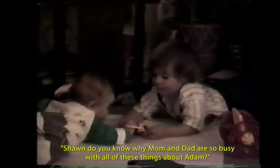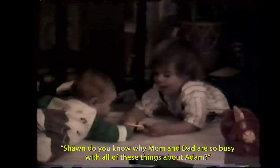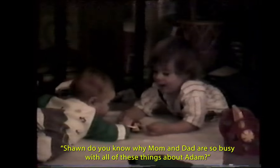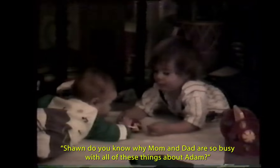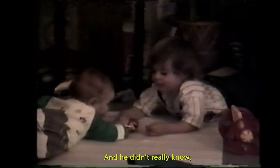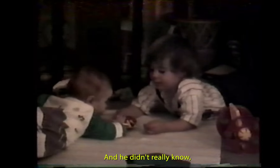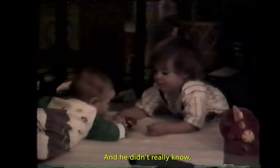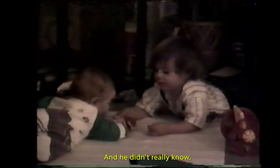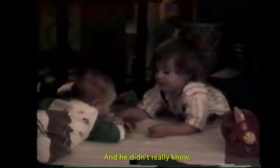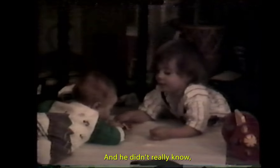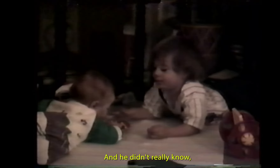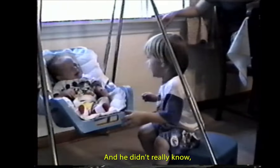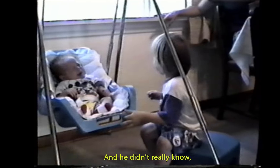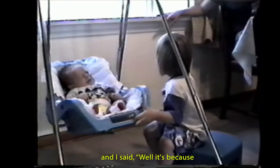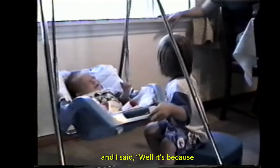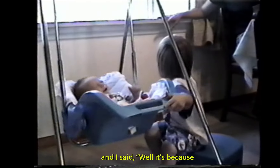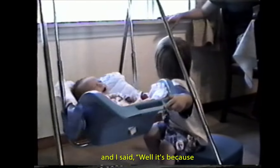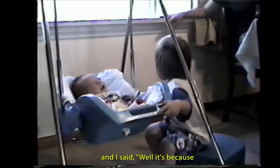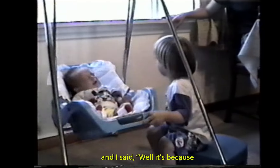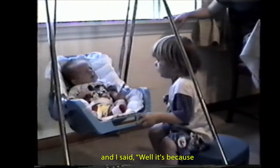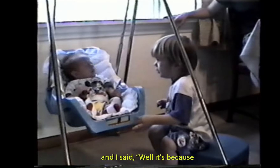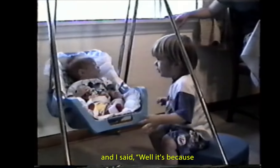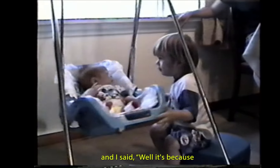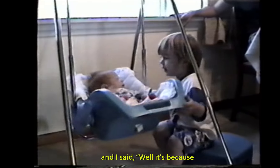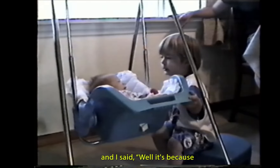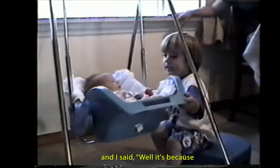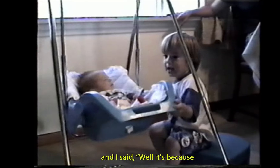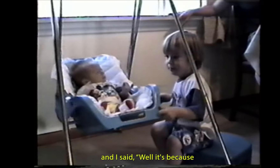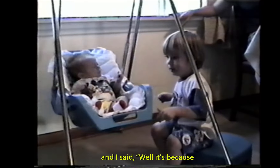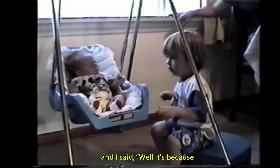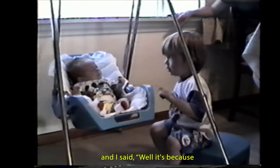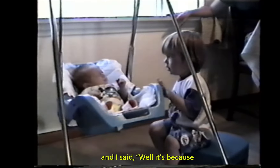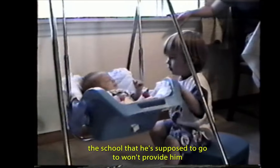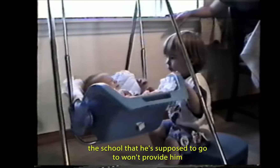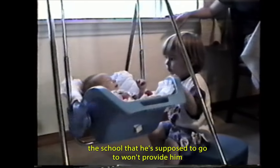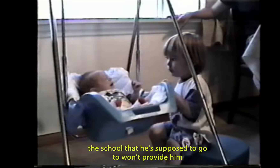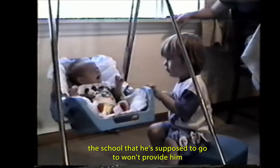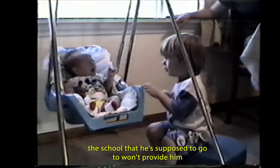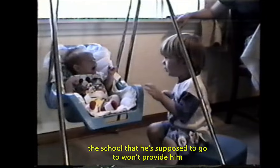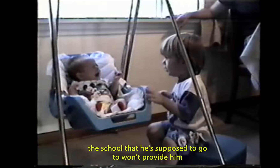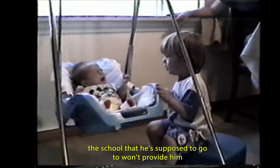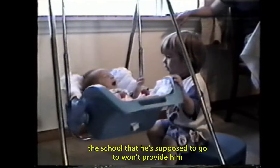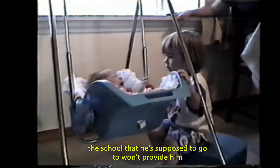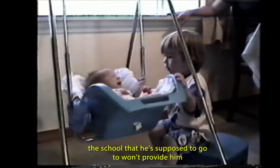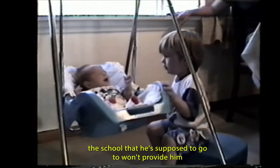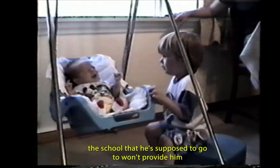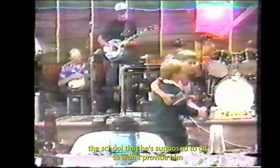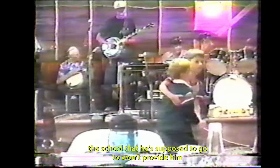And he didn't really know. And he said, well, it's because the school that he's supposed to go to won't